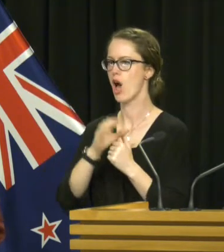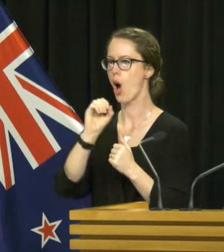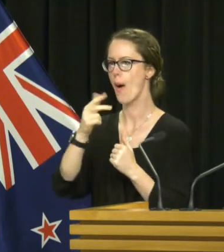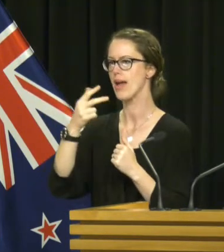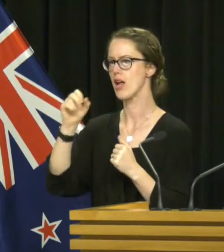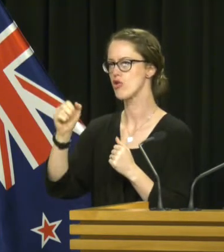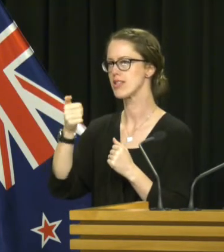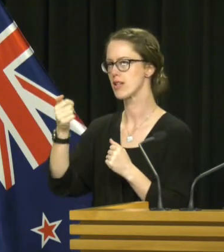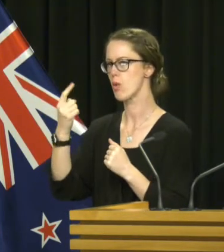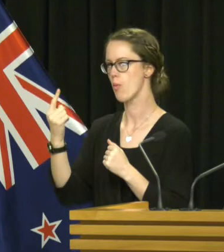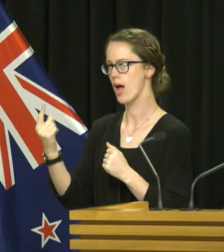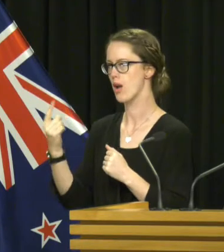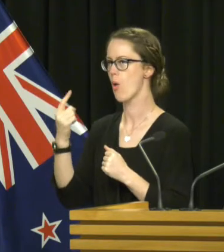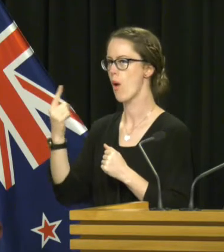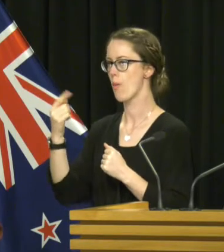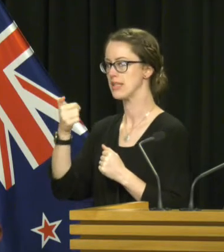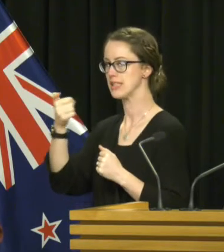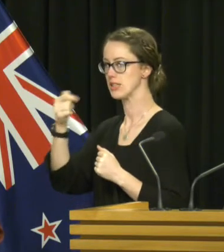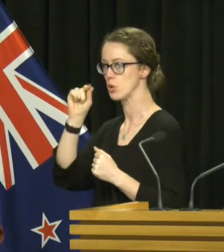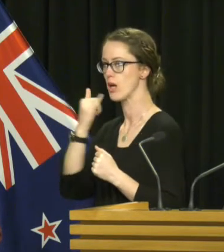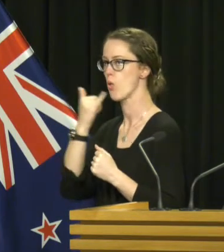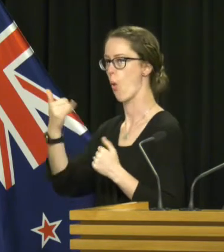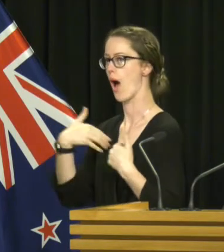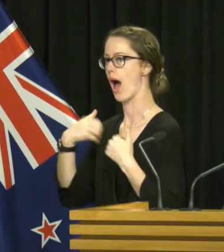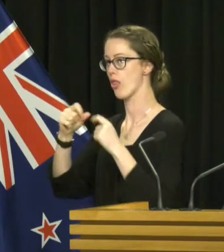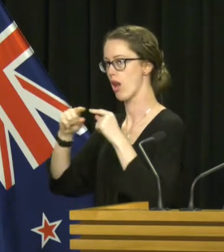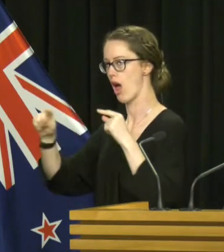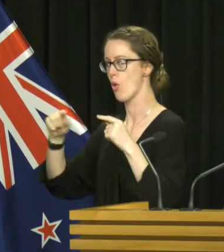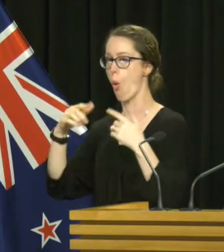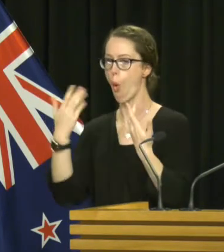-611-116 health line.